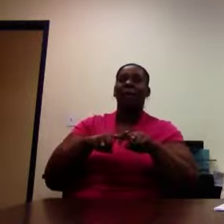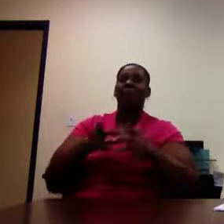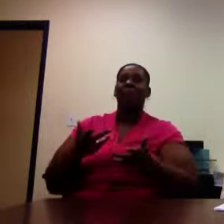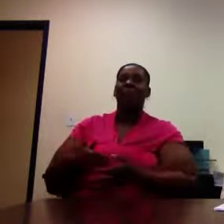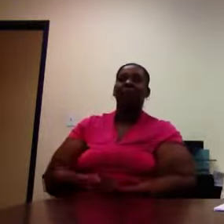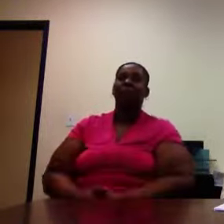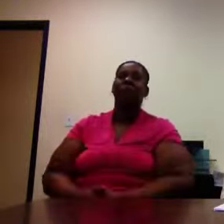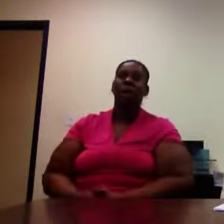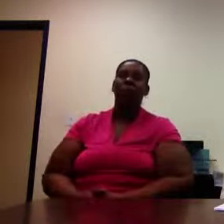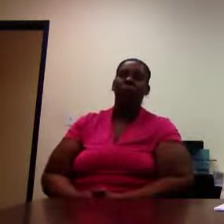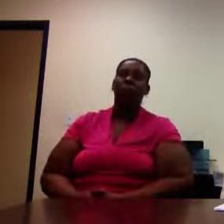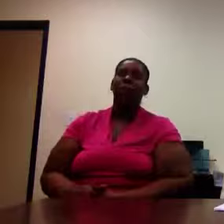Okay.